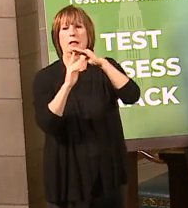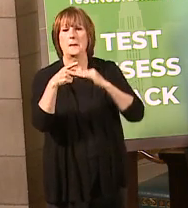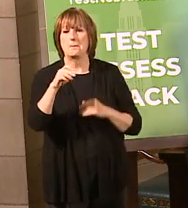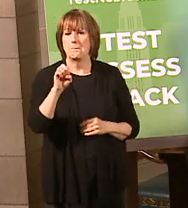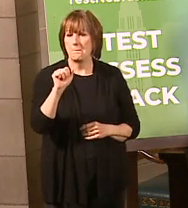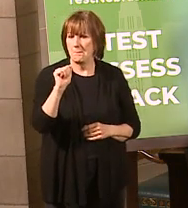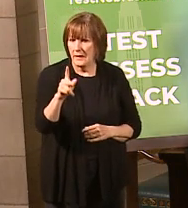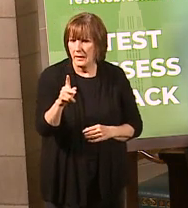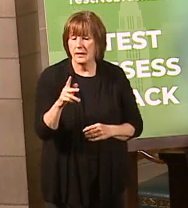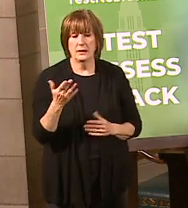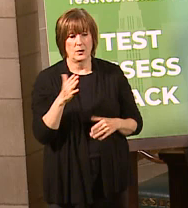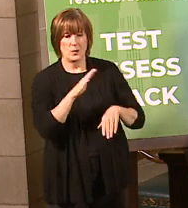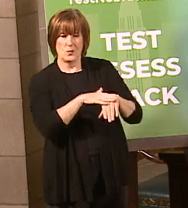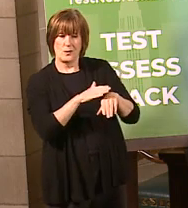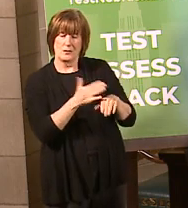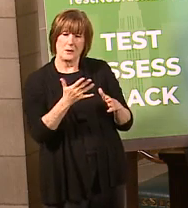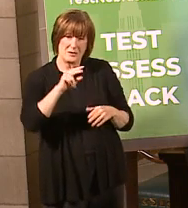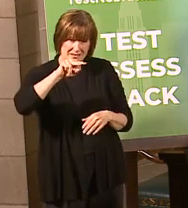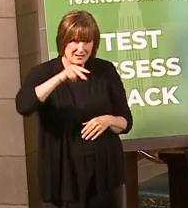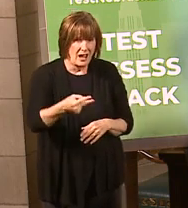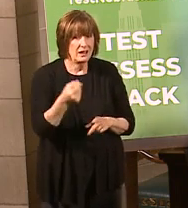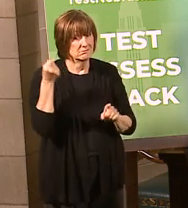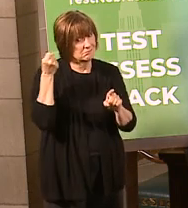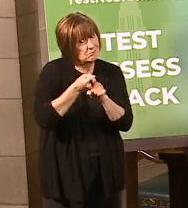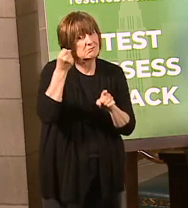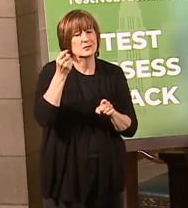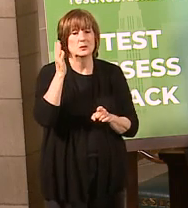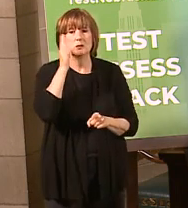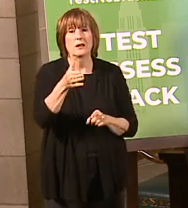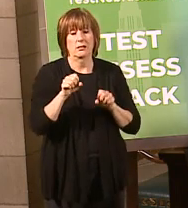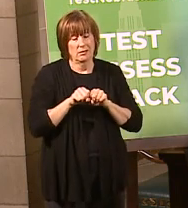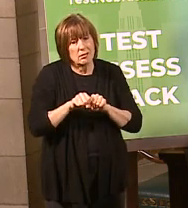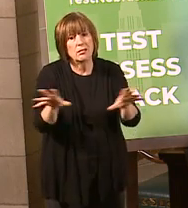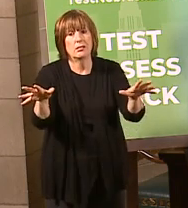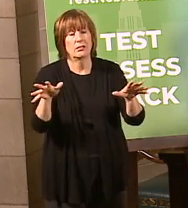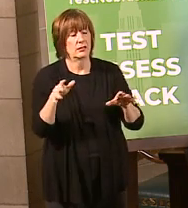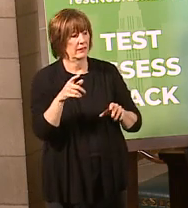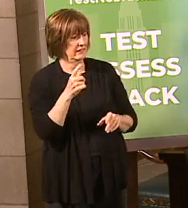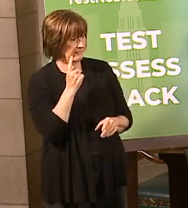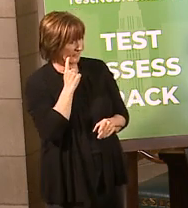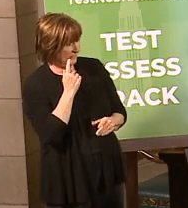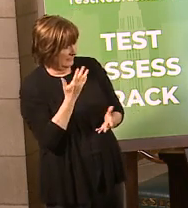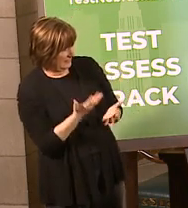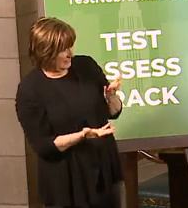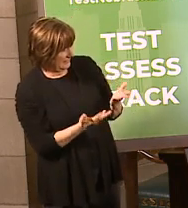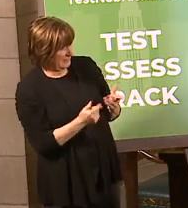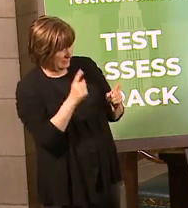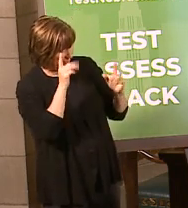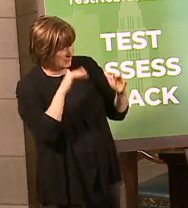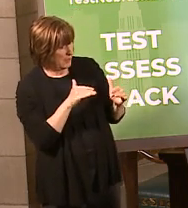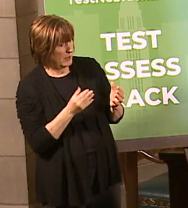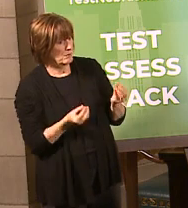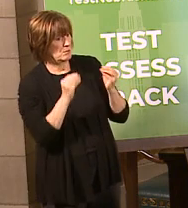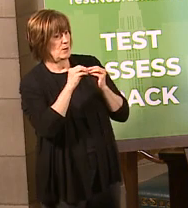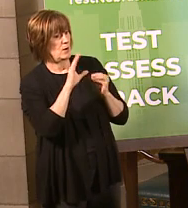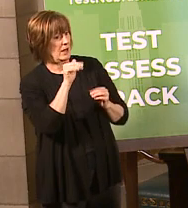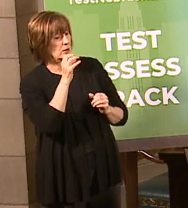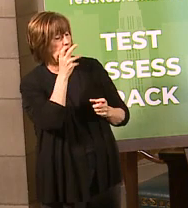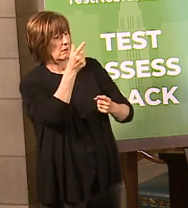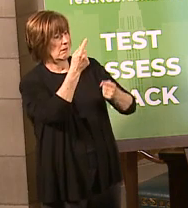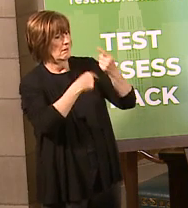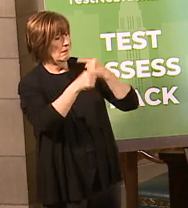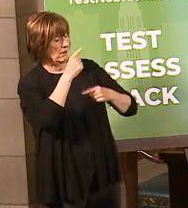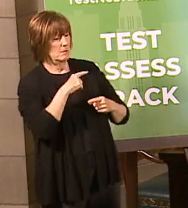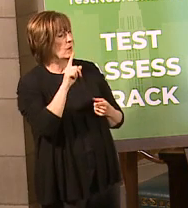a potential second wave of cases. Do you think it is responsible to ease restrictions when we are still expecting a vast number of more cases to come?